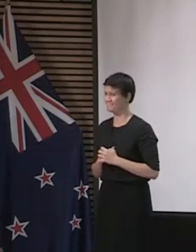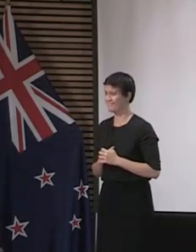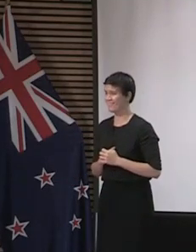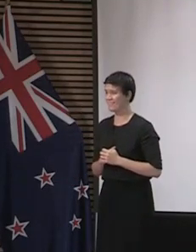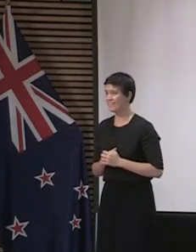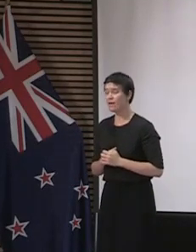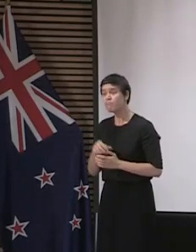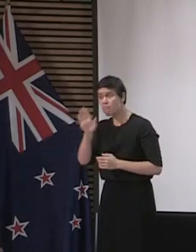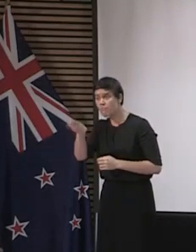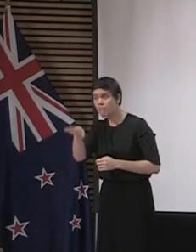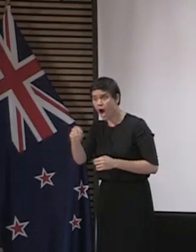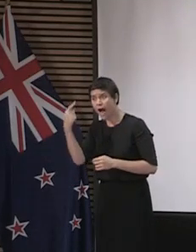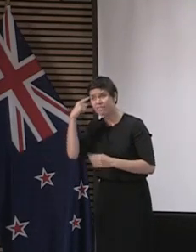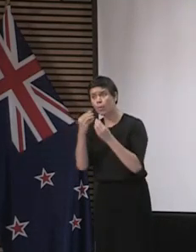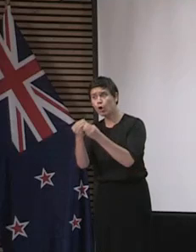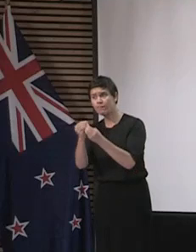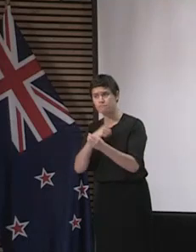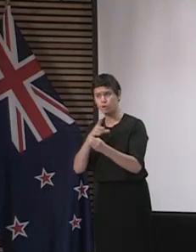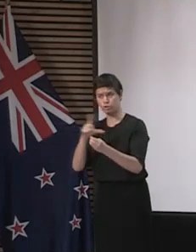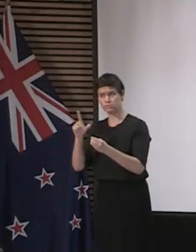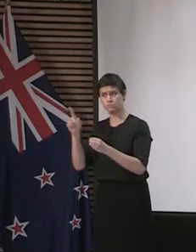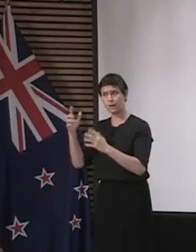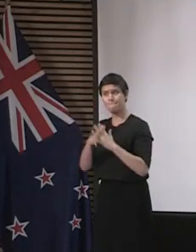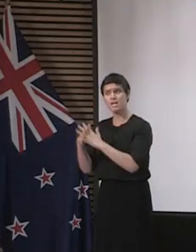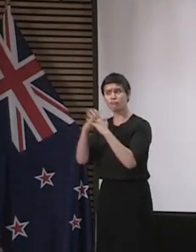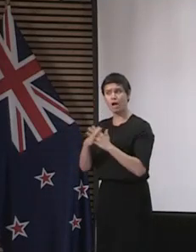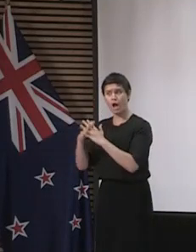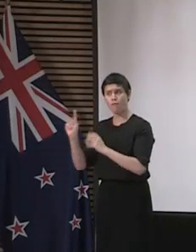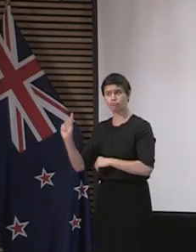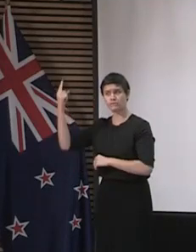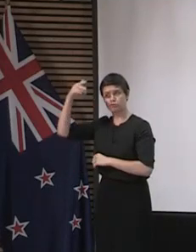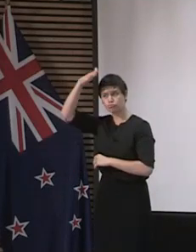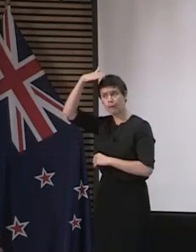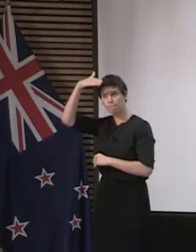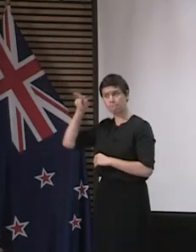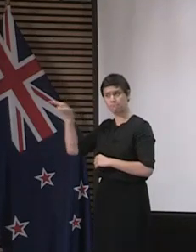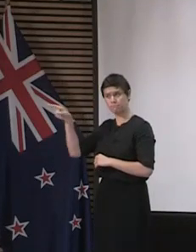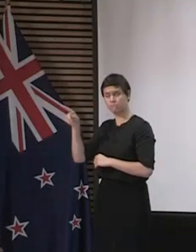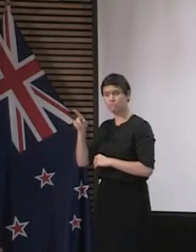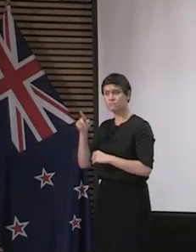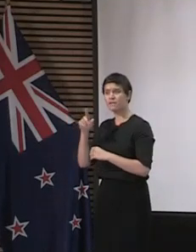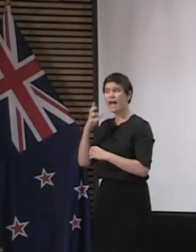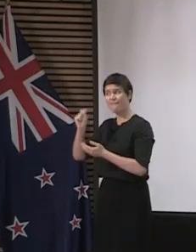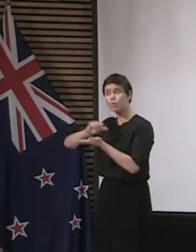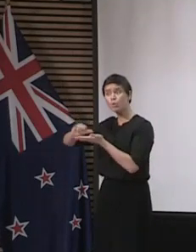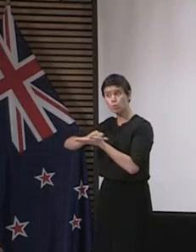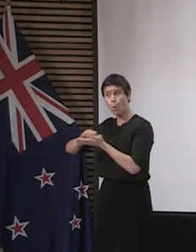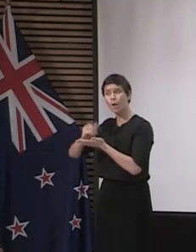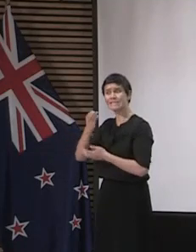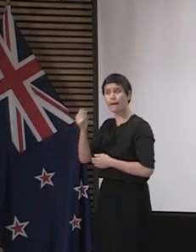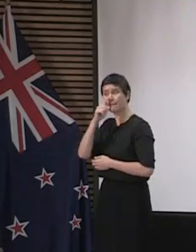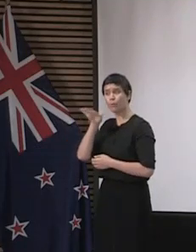Is it? After the President raised it there were cases in New York where people were having to